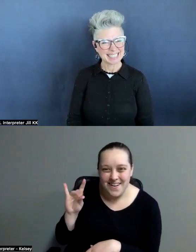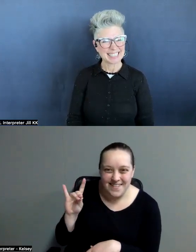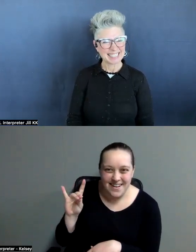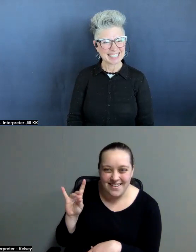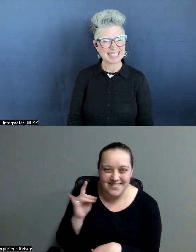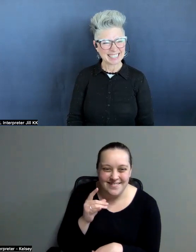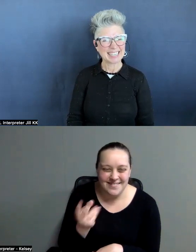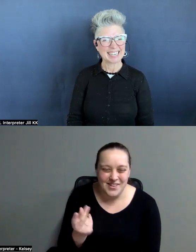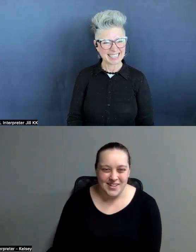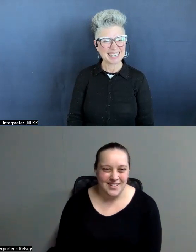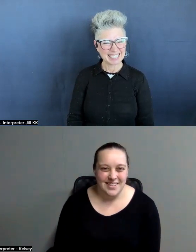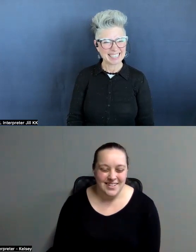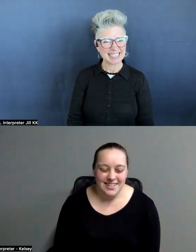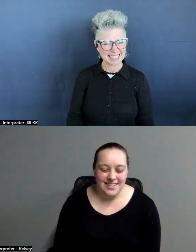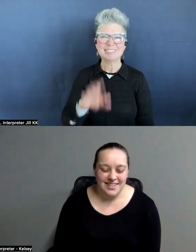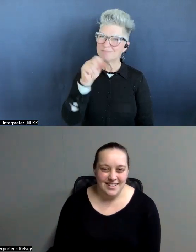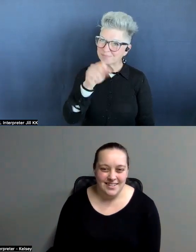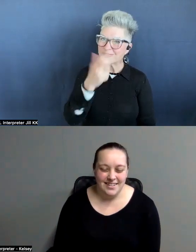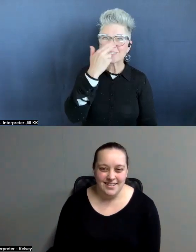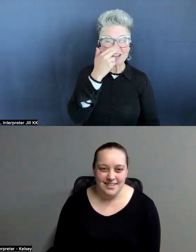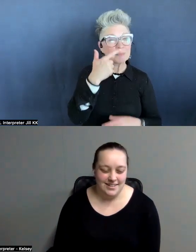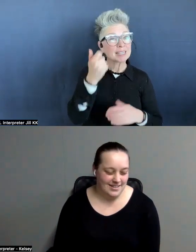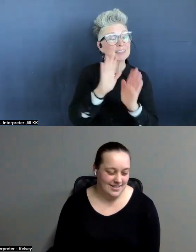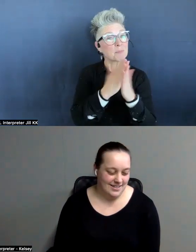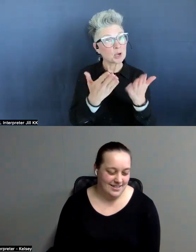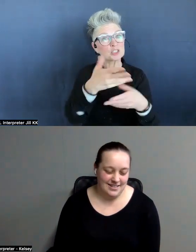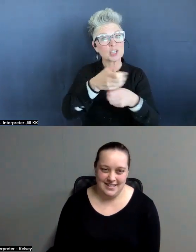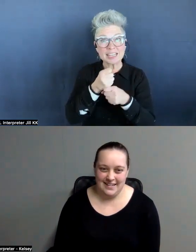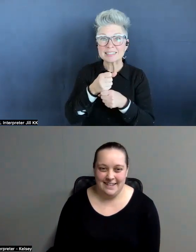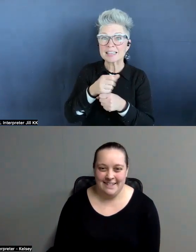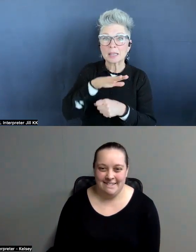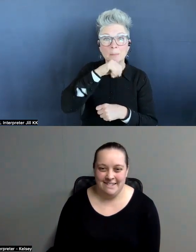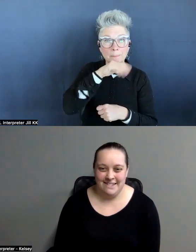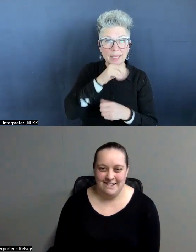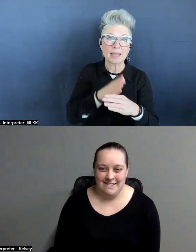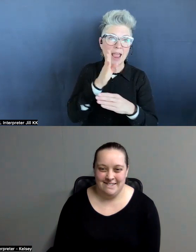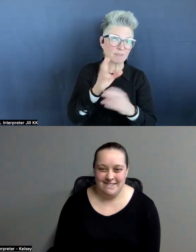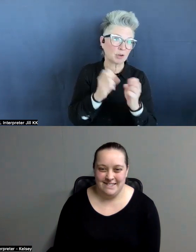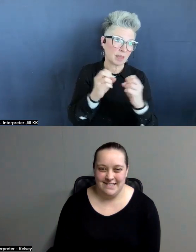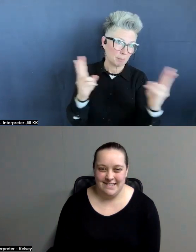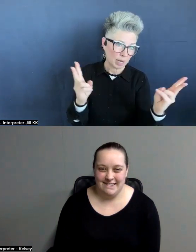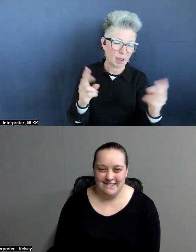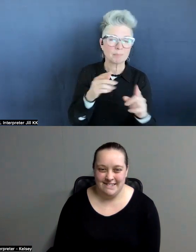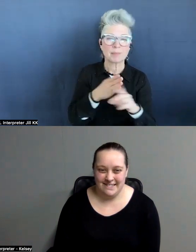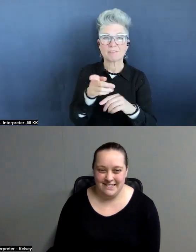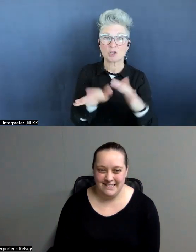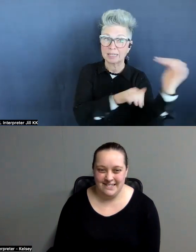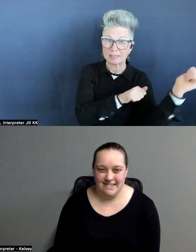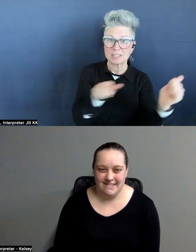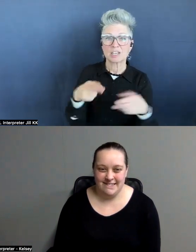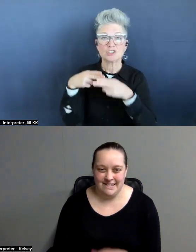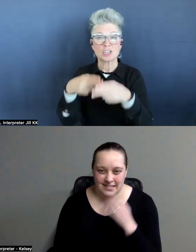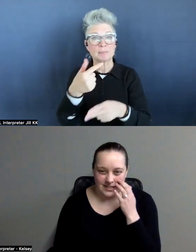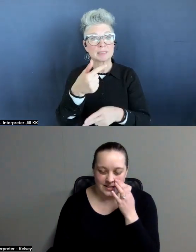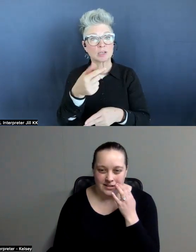know, in the, in the book, she gets the little pig after they break up and after Andrew leaves and she names it Gray for